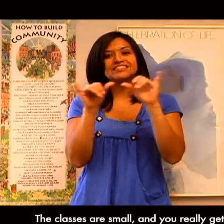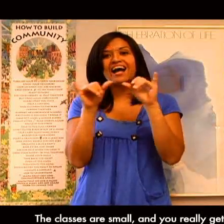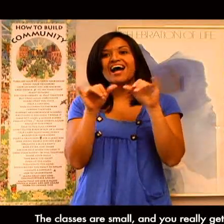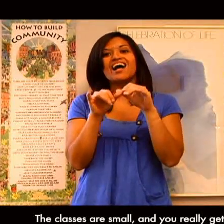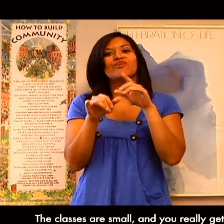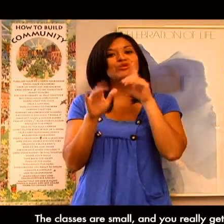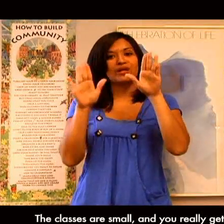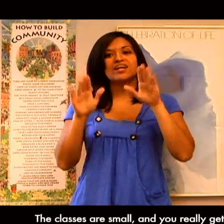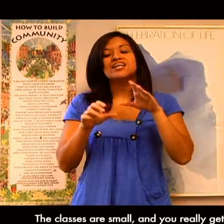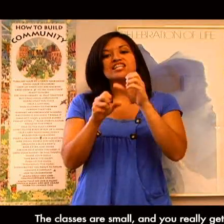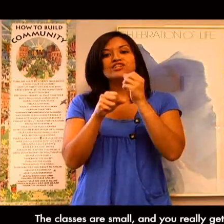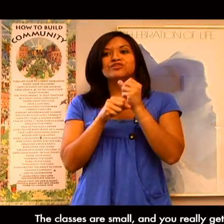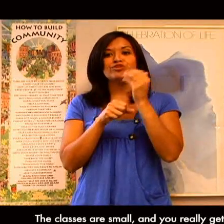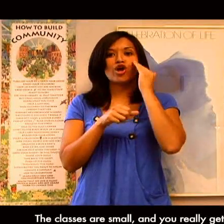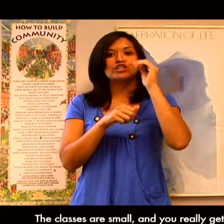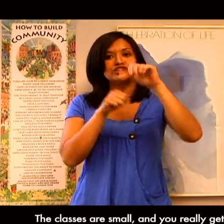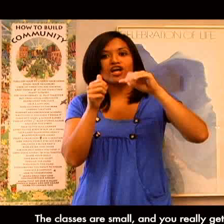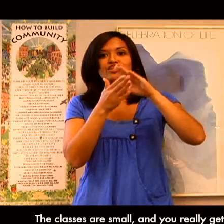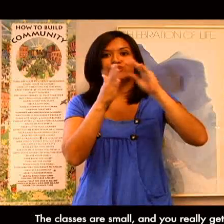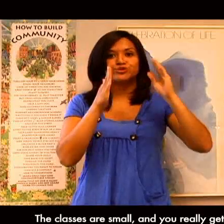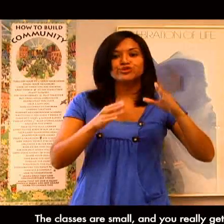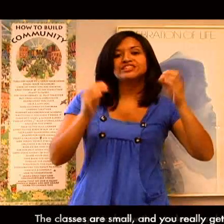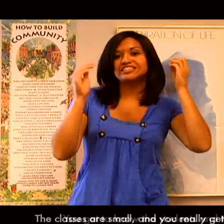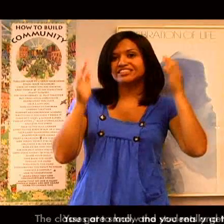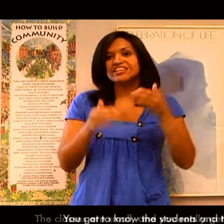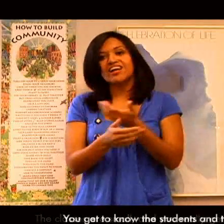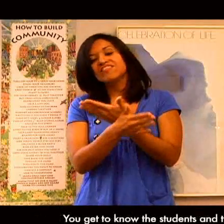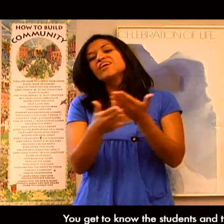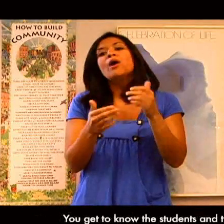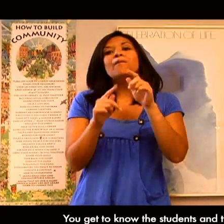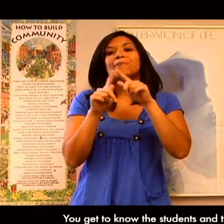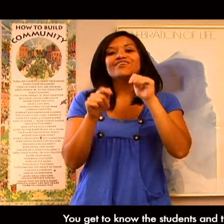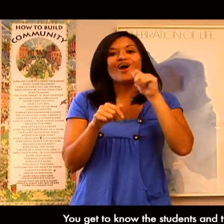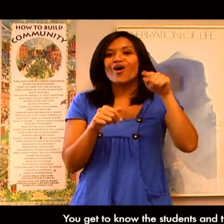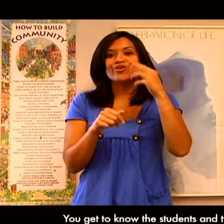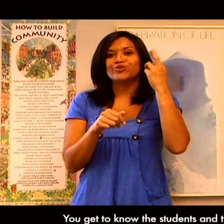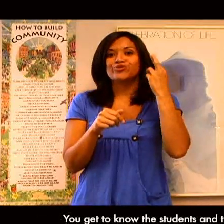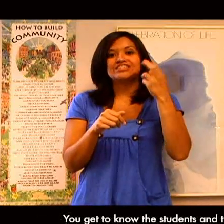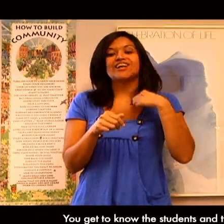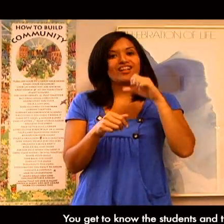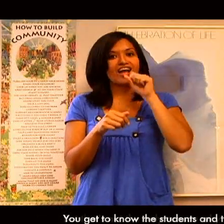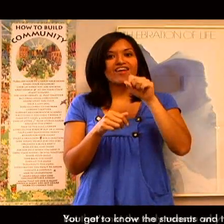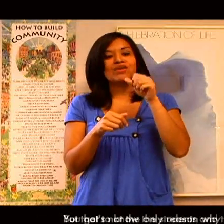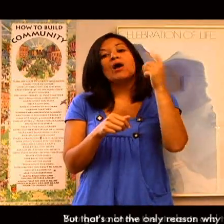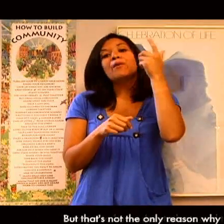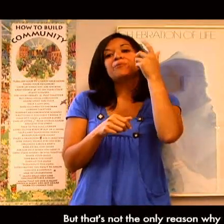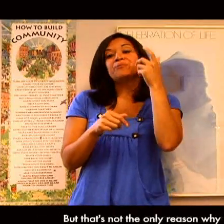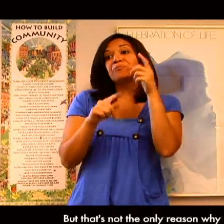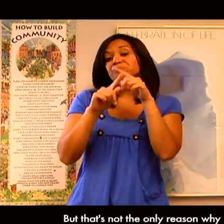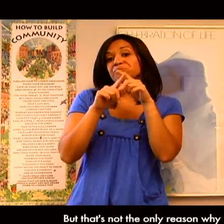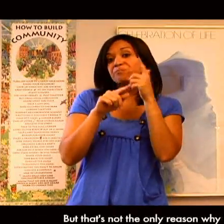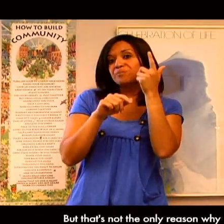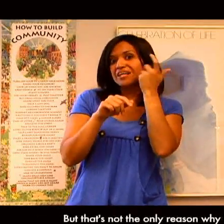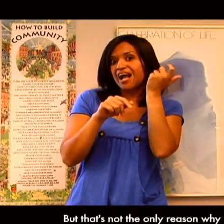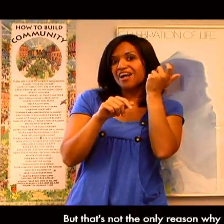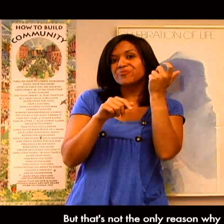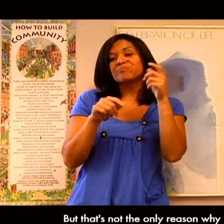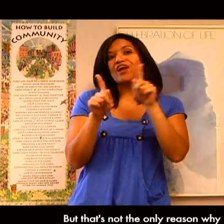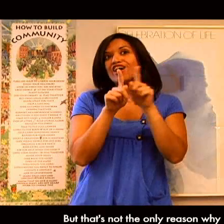and you really get to know each other. You get to know the students and the teachers, but that's not the only reason why I love it here.